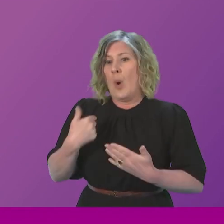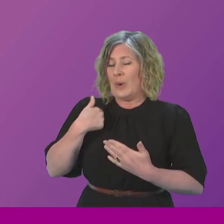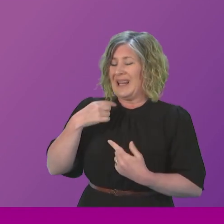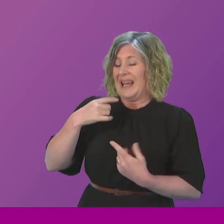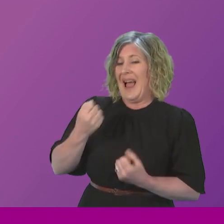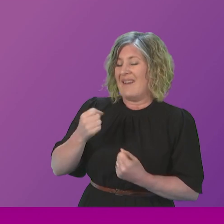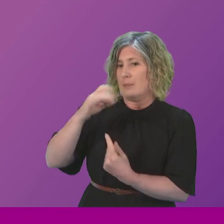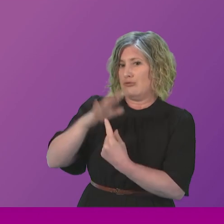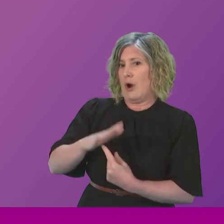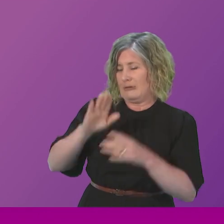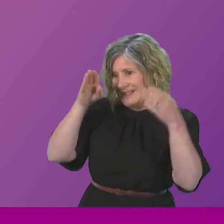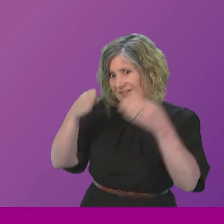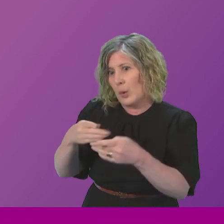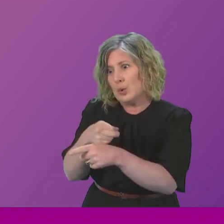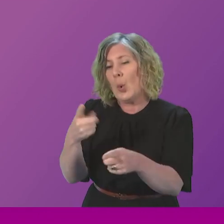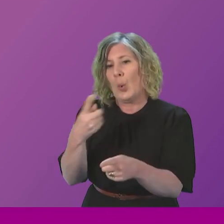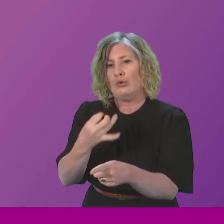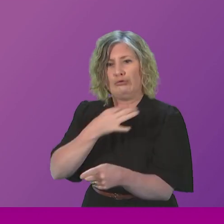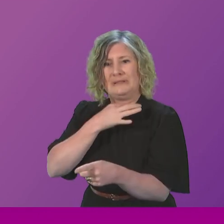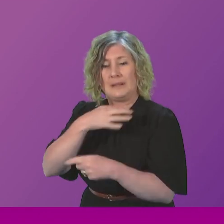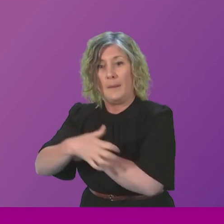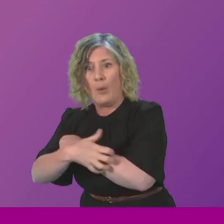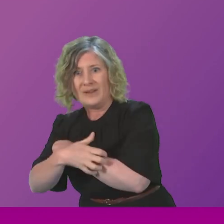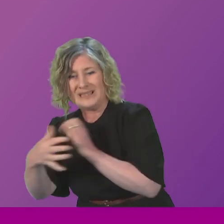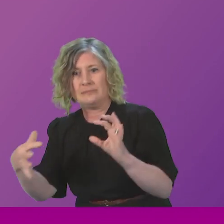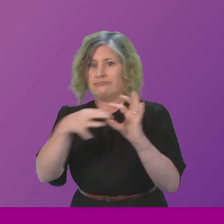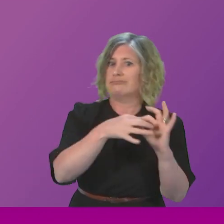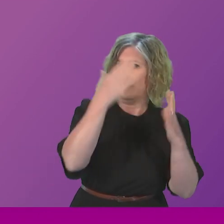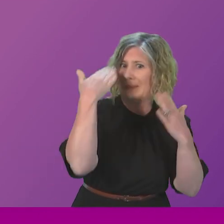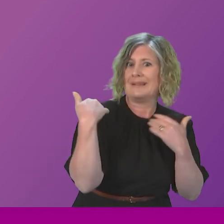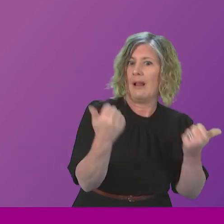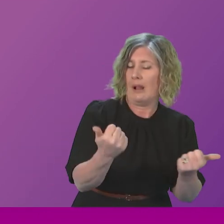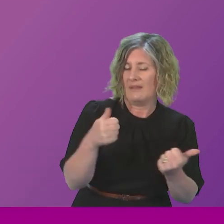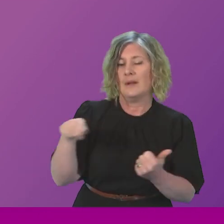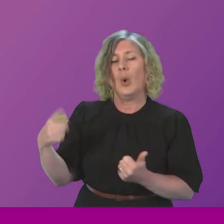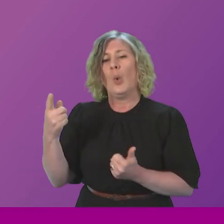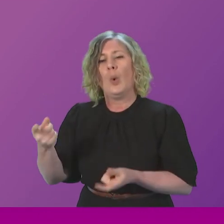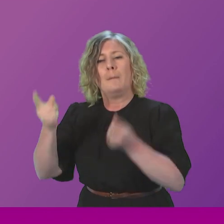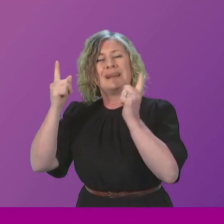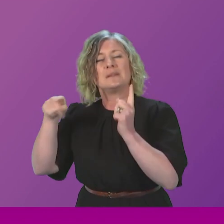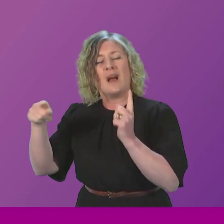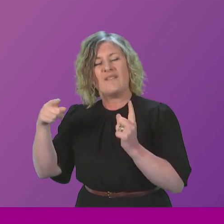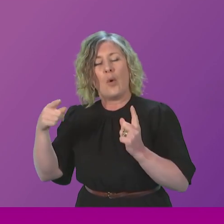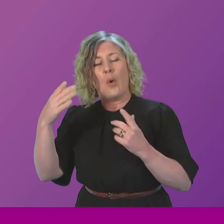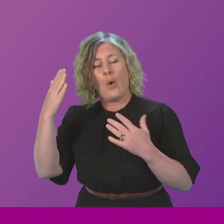support those who are the most at risk. As part of Mental Health Awareness Week, the Minister for Social Care, Mental Wellbeing and Sport